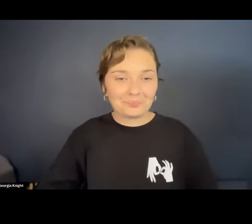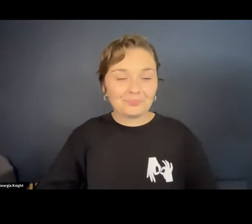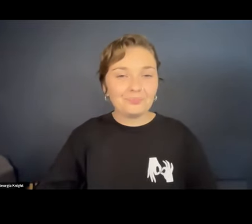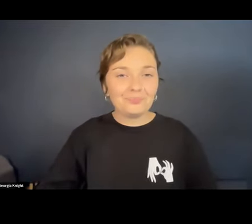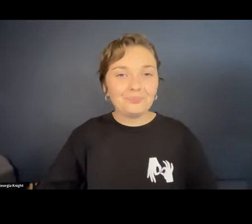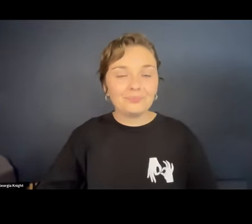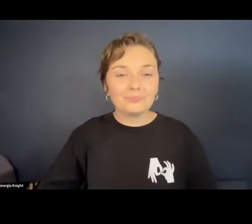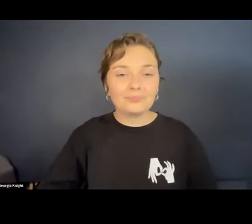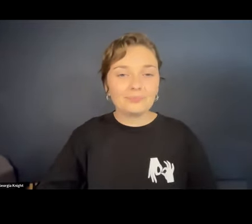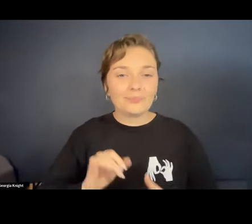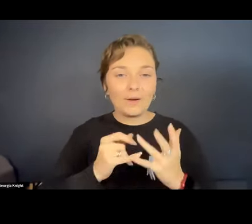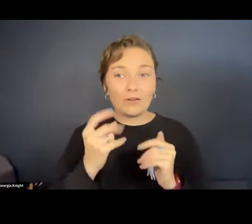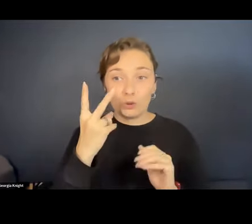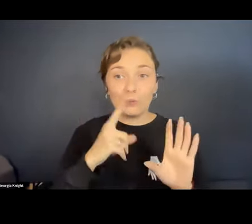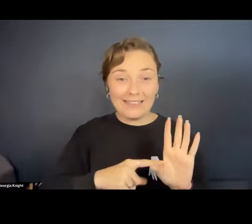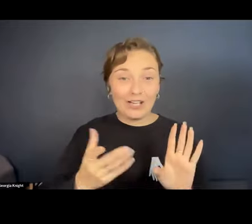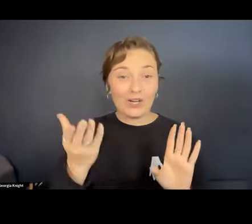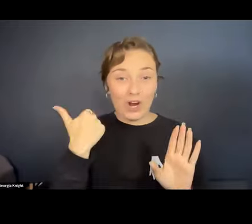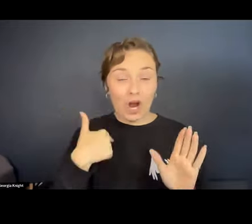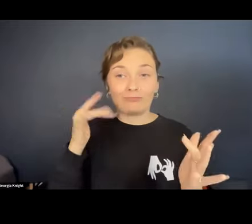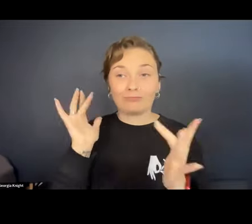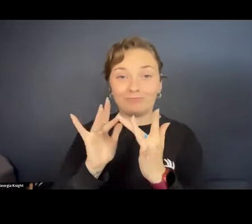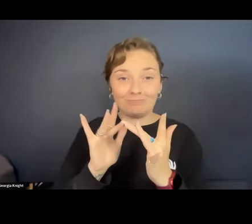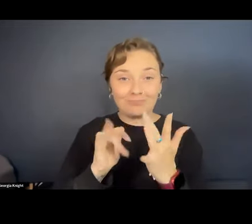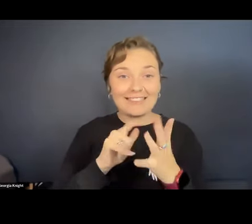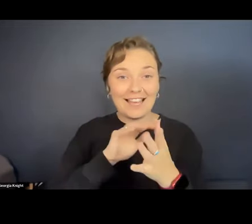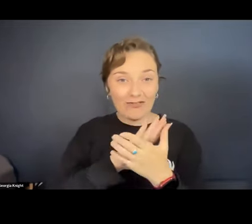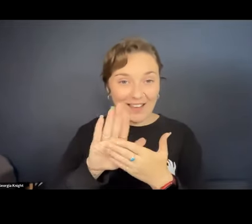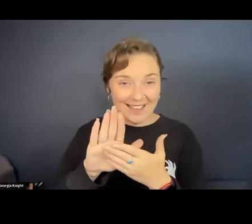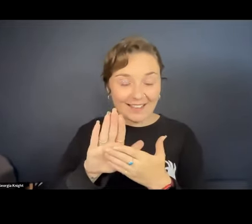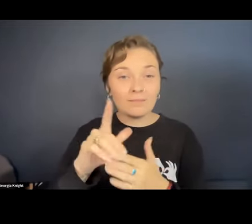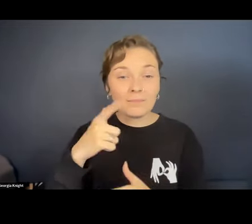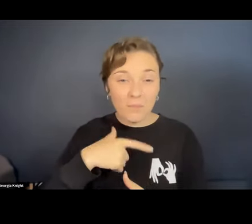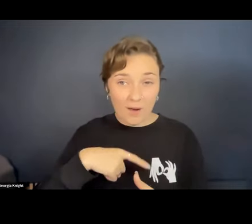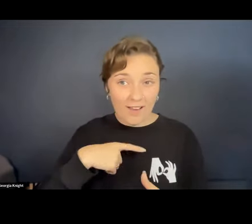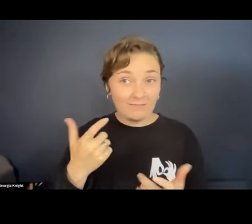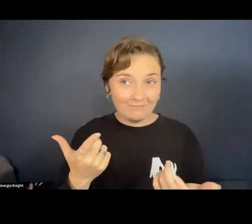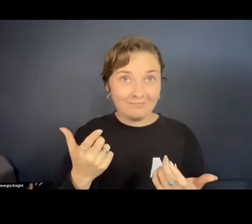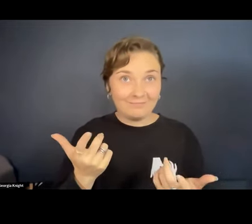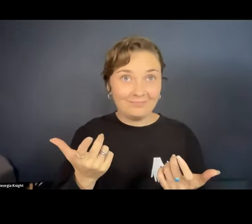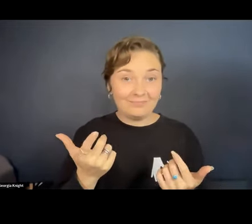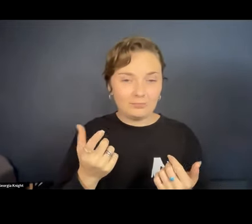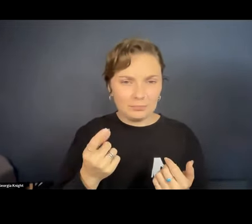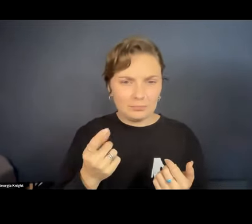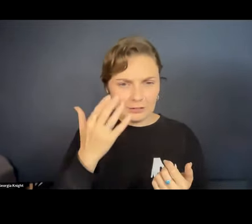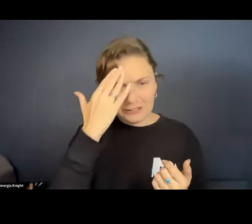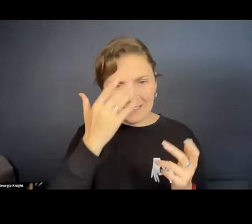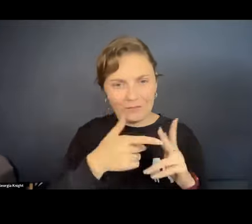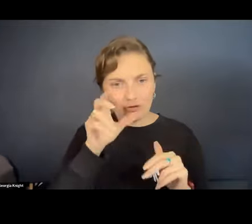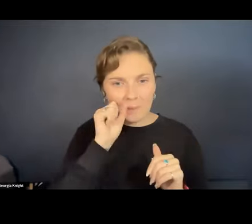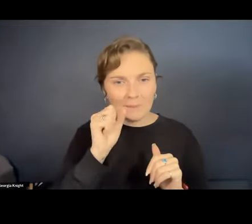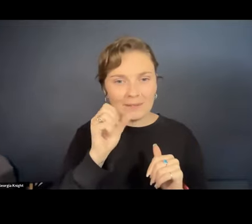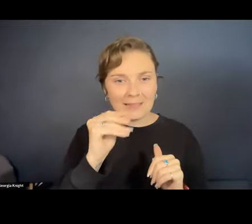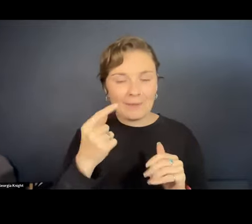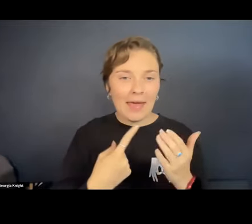So it was actually two years ago that I got in touch with Sarah at this particular point, because it was it was I don't know if any of you remember something